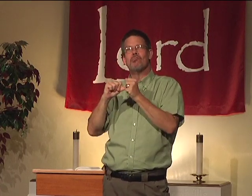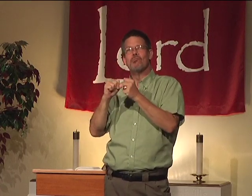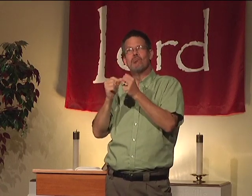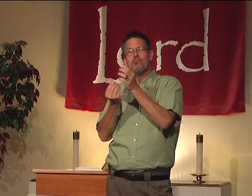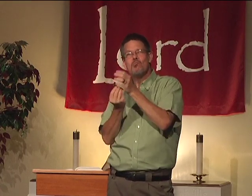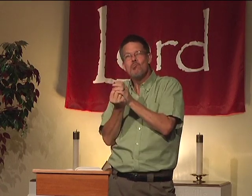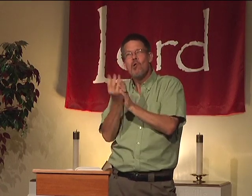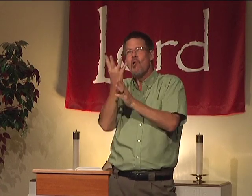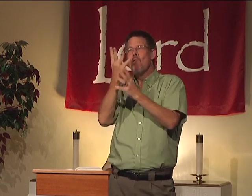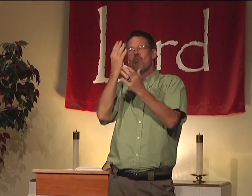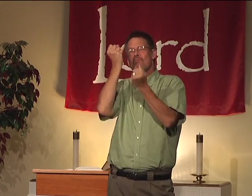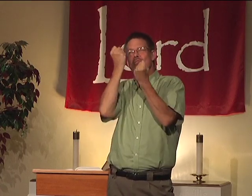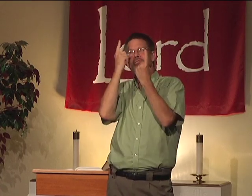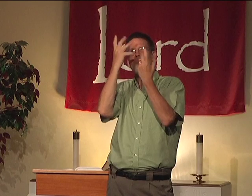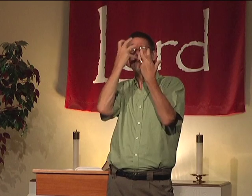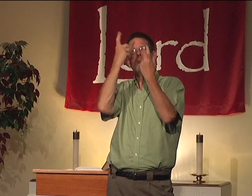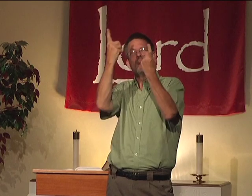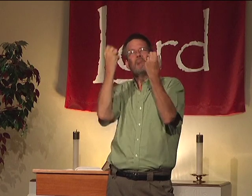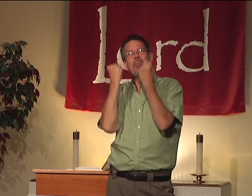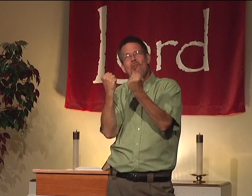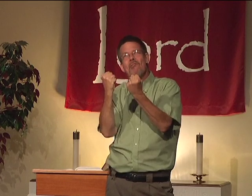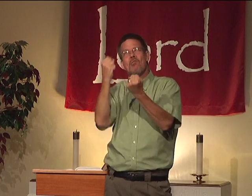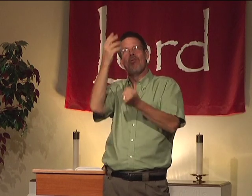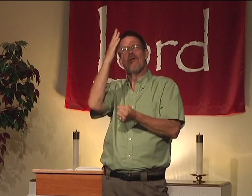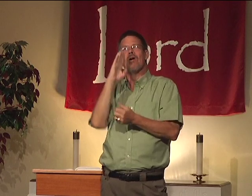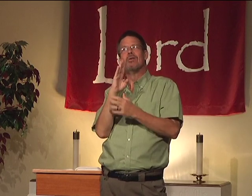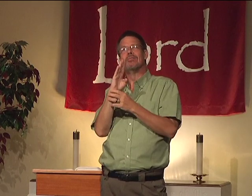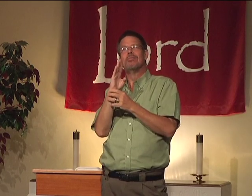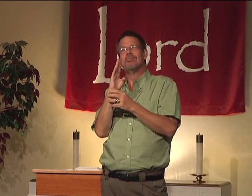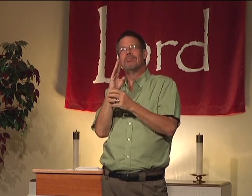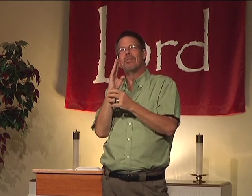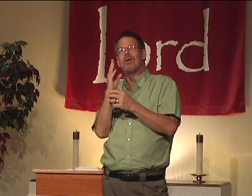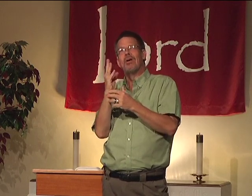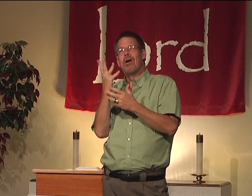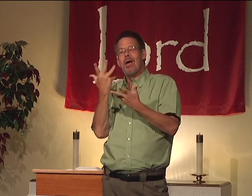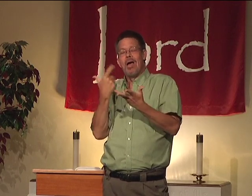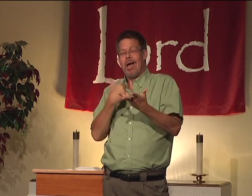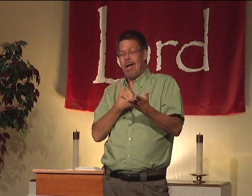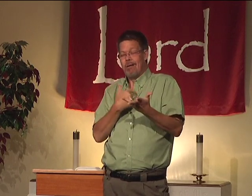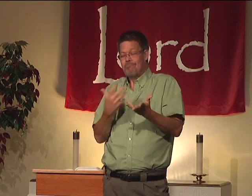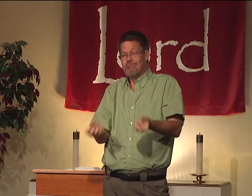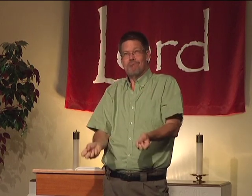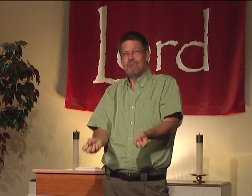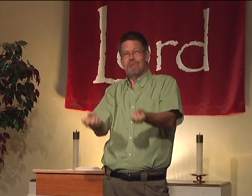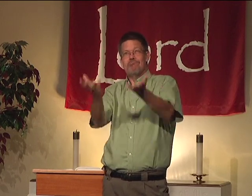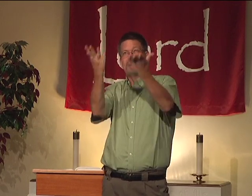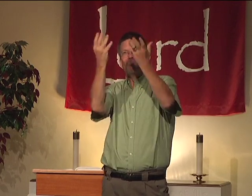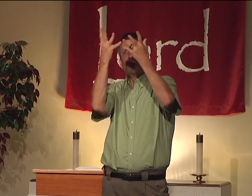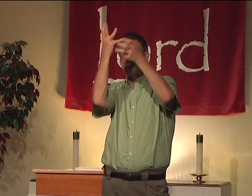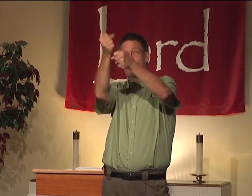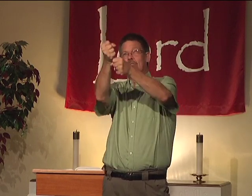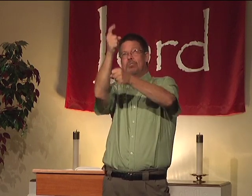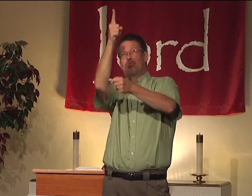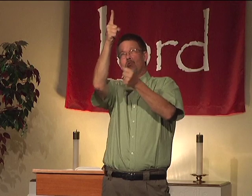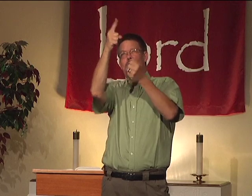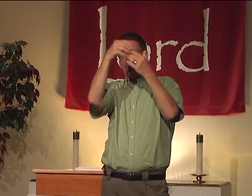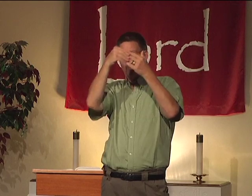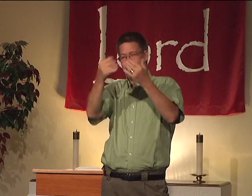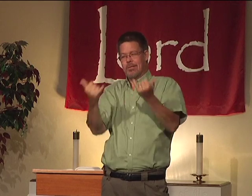for each other and grow in our understanding of how powerful you are, God. I lift this all up to